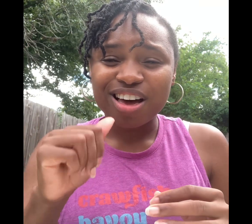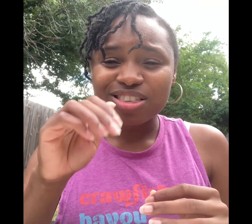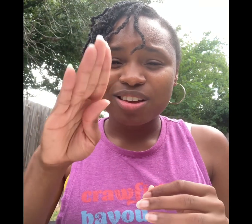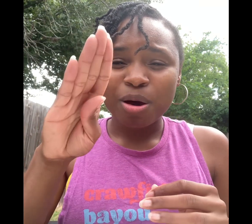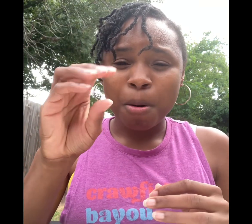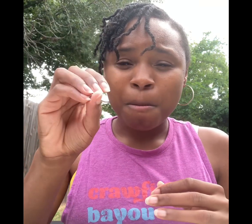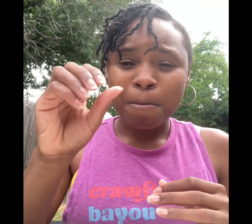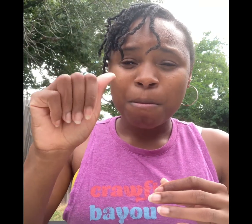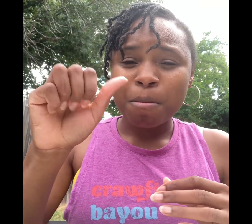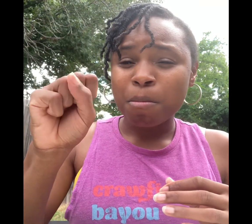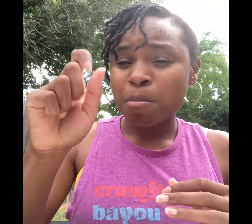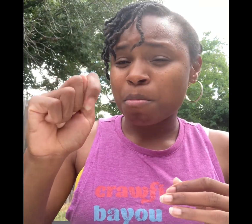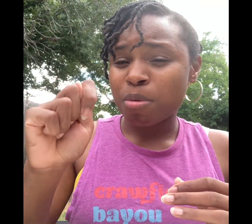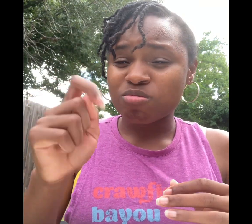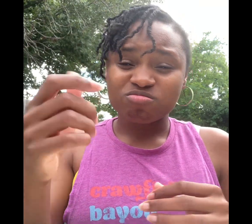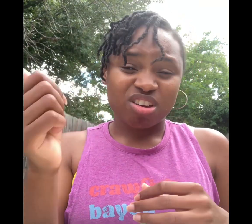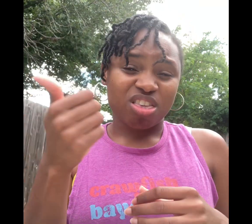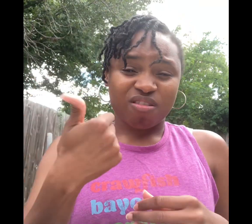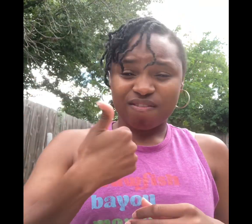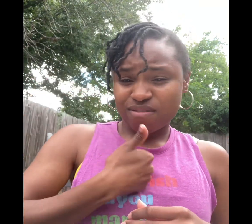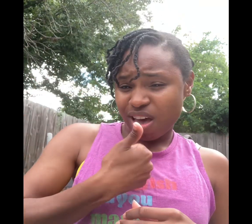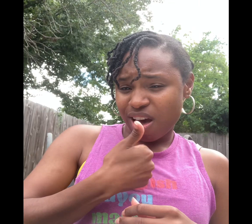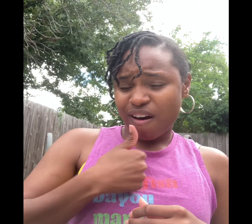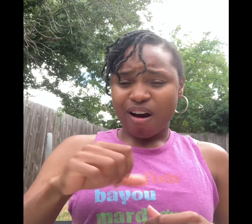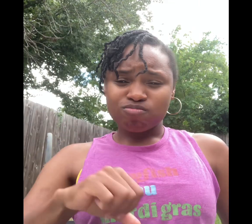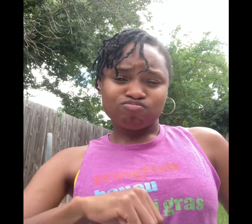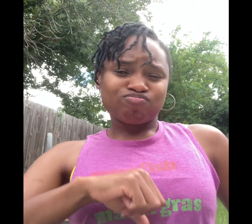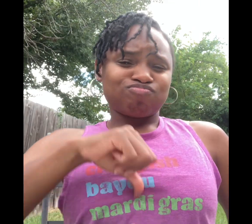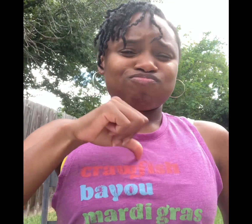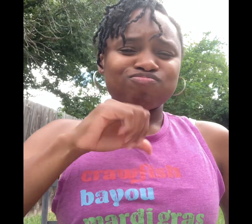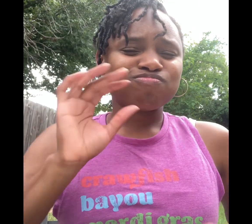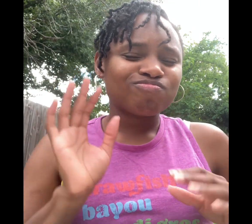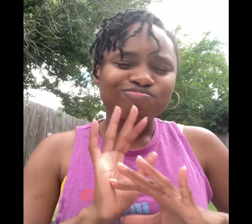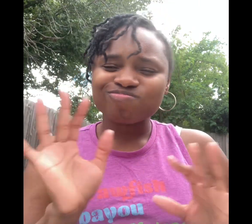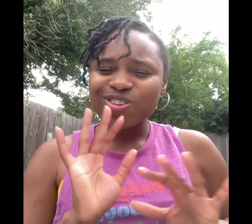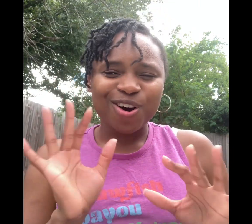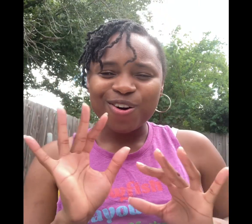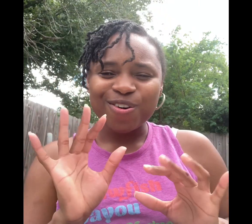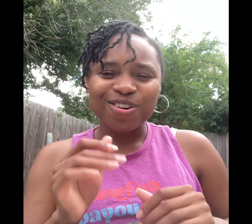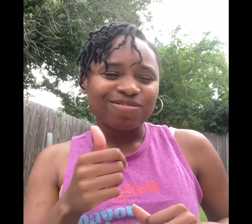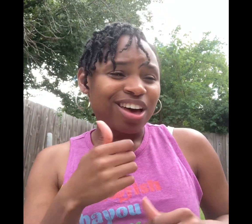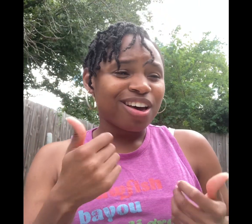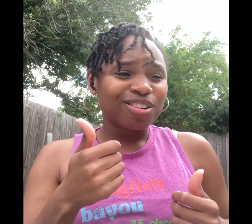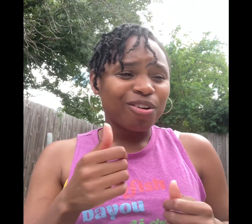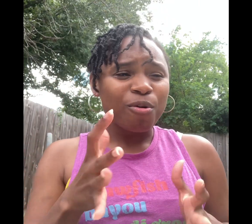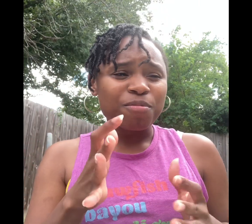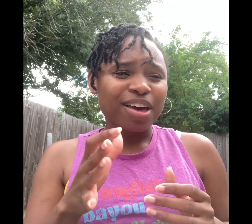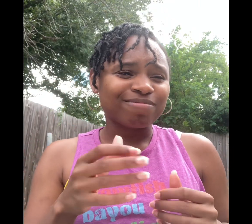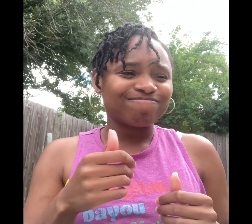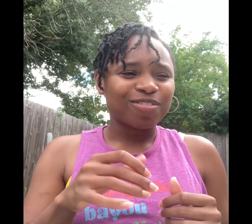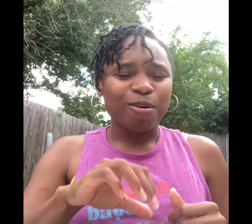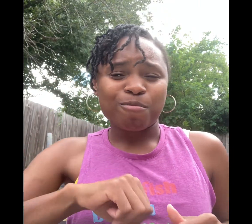It's important not to boast in ourselves and make ourselves full of pride.